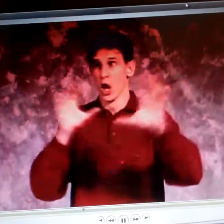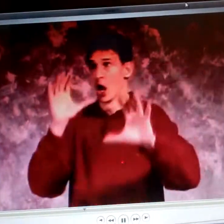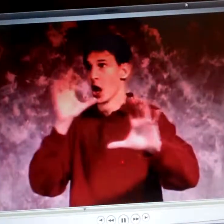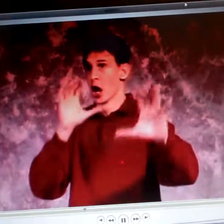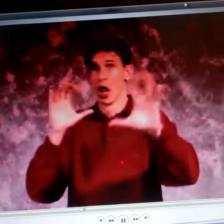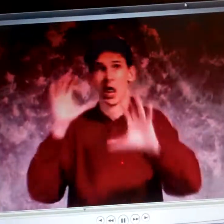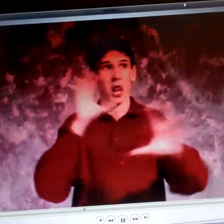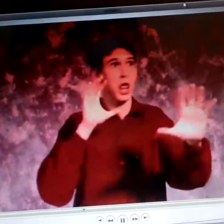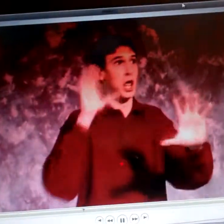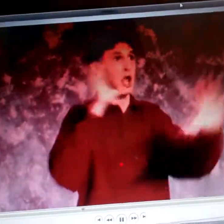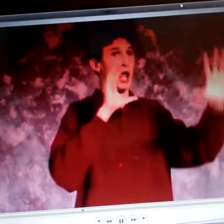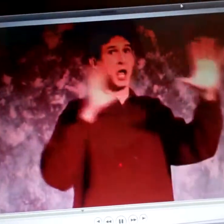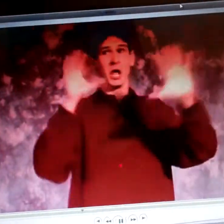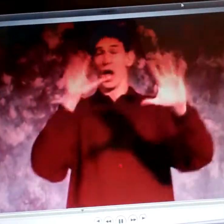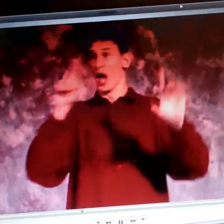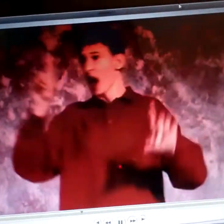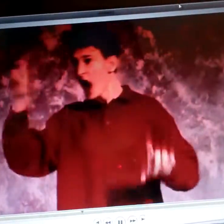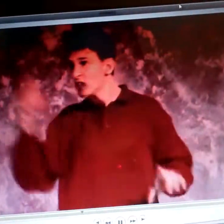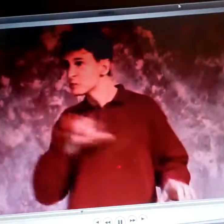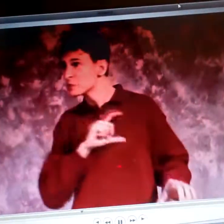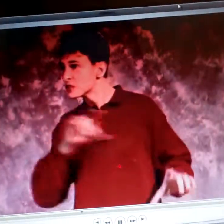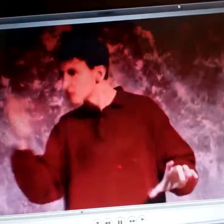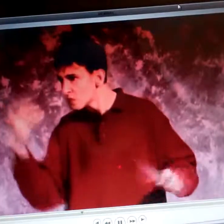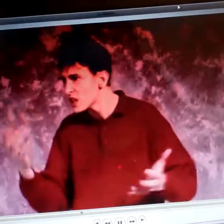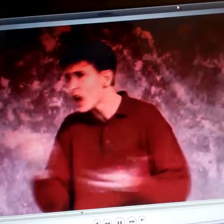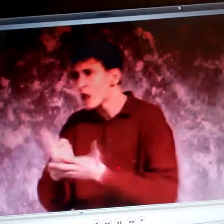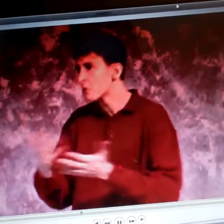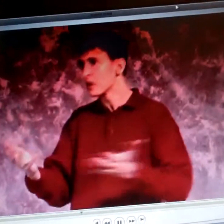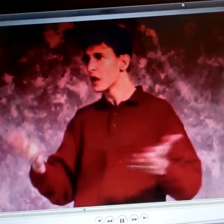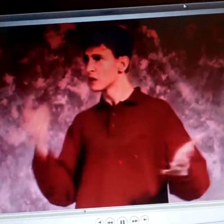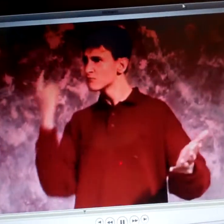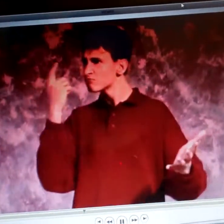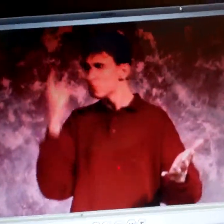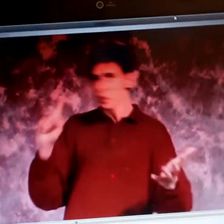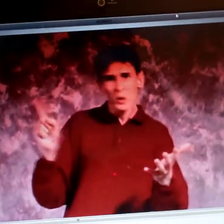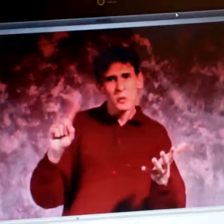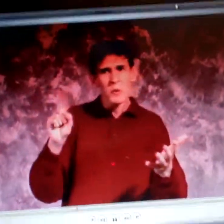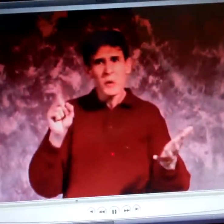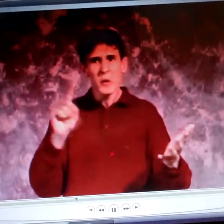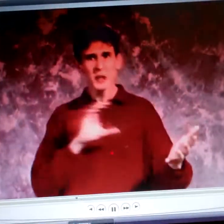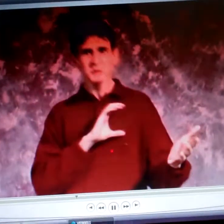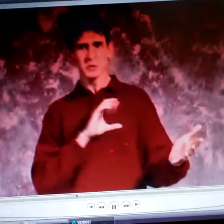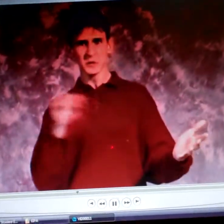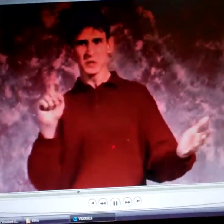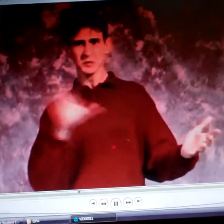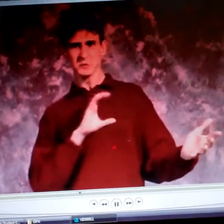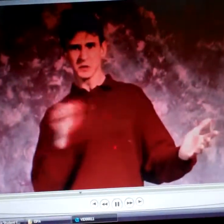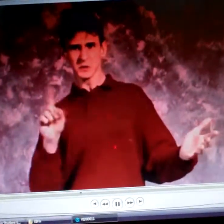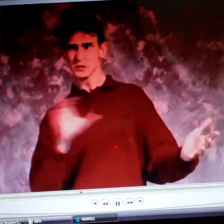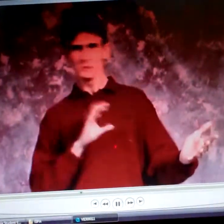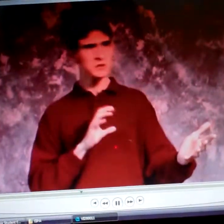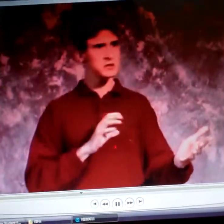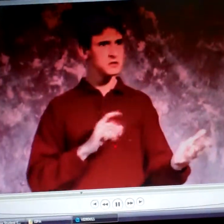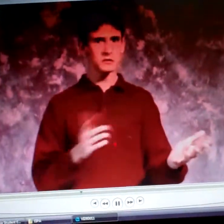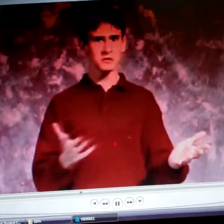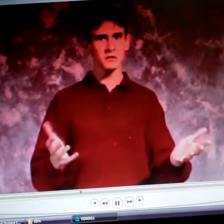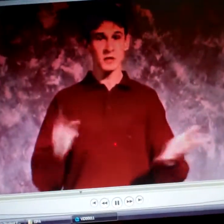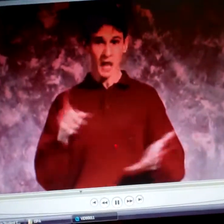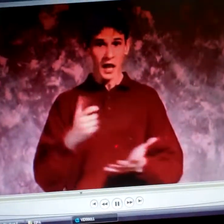And then panic started to set in and everyone started to look. They had to ask the police where he might be. And the cops